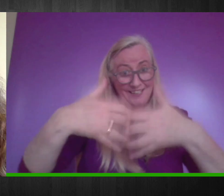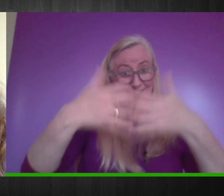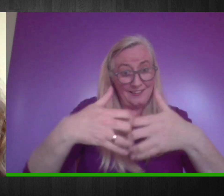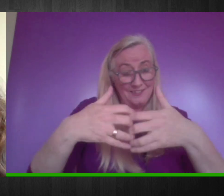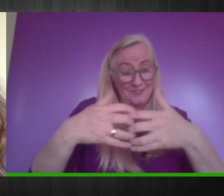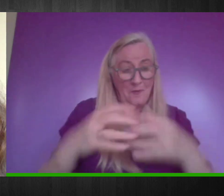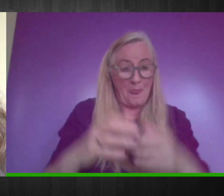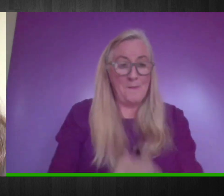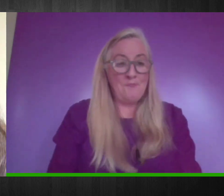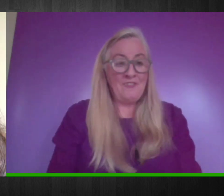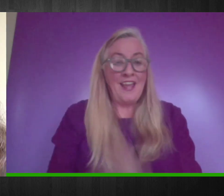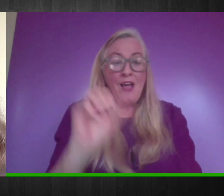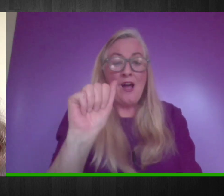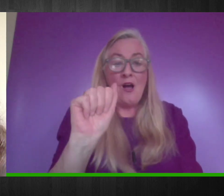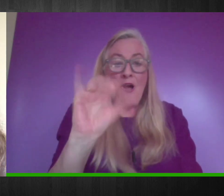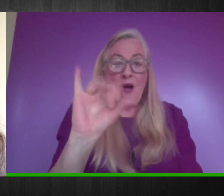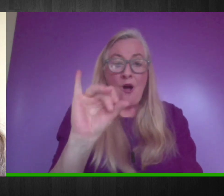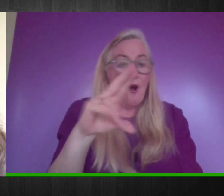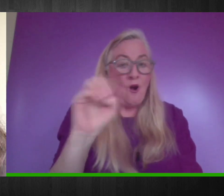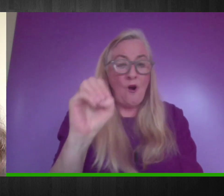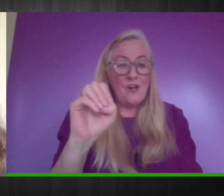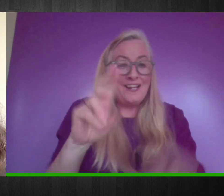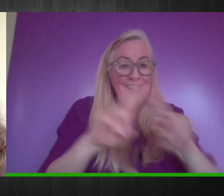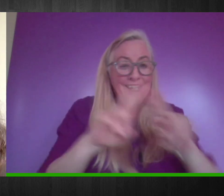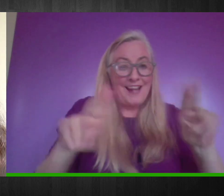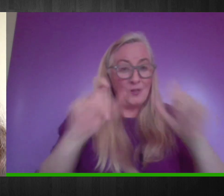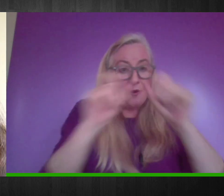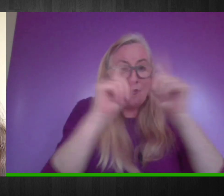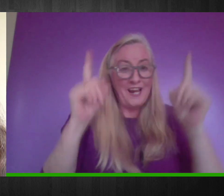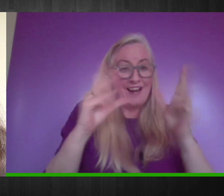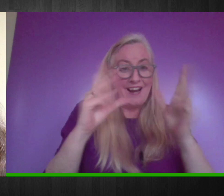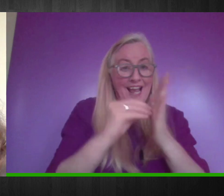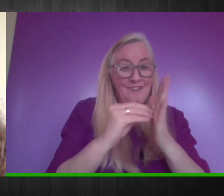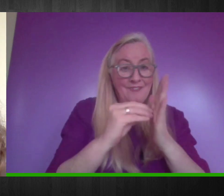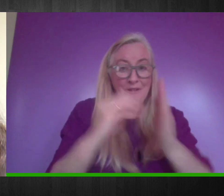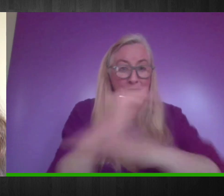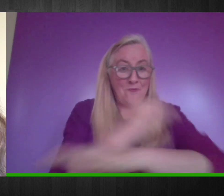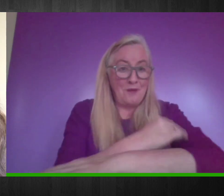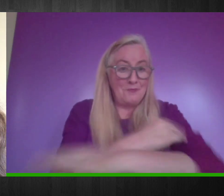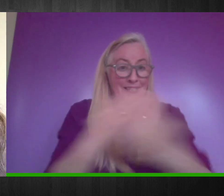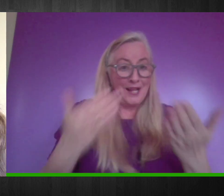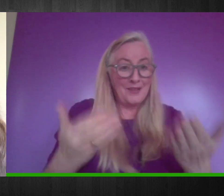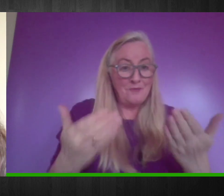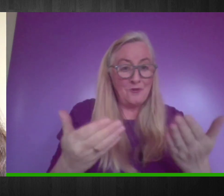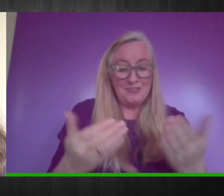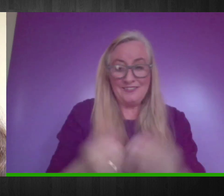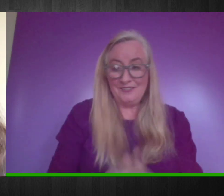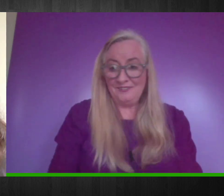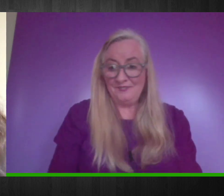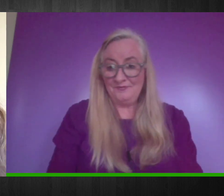Disabilities is also a bit of a mouthful so it might be shortened to the UN CRPD or just the CRPD.